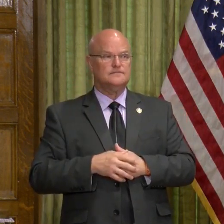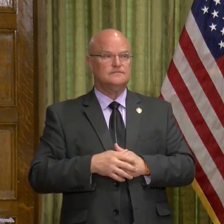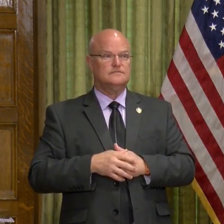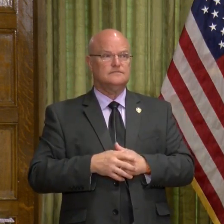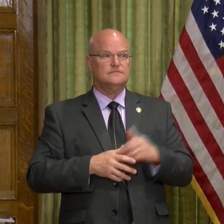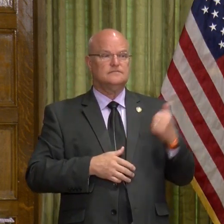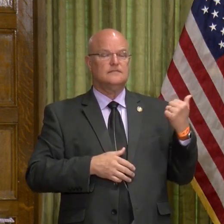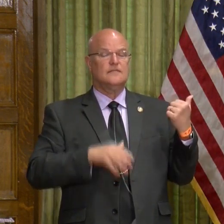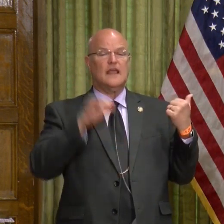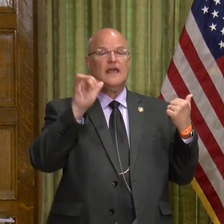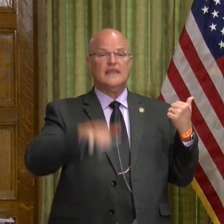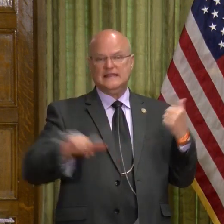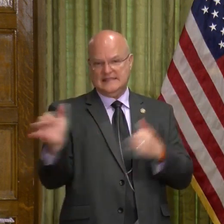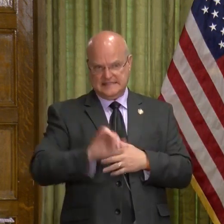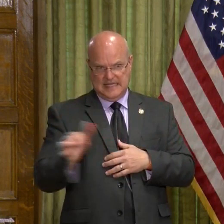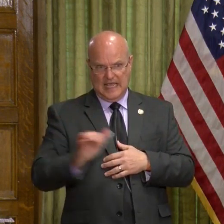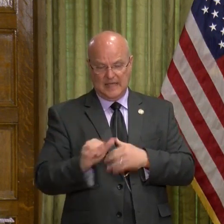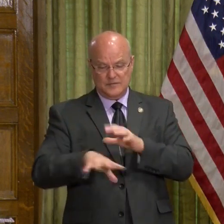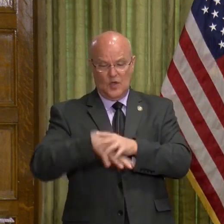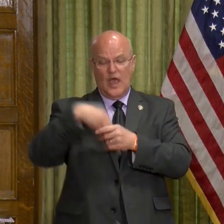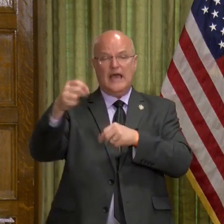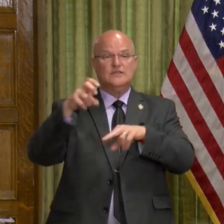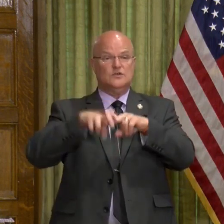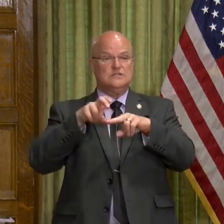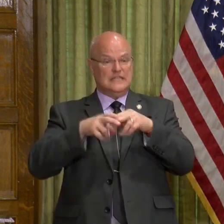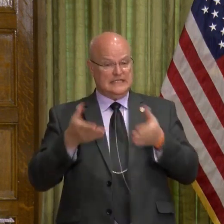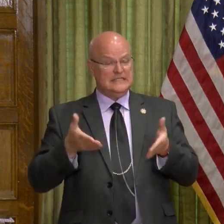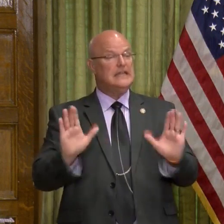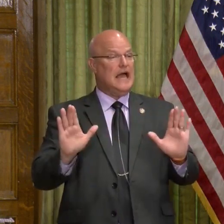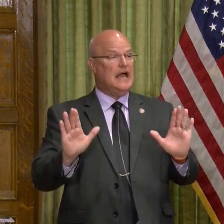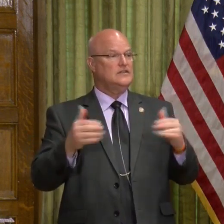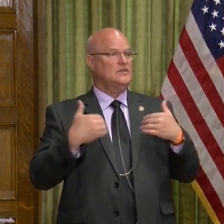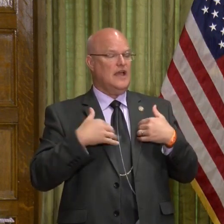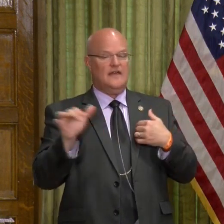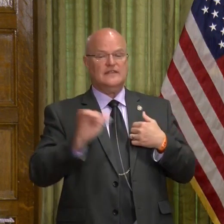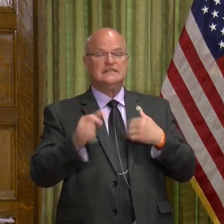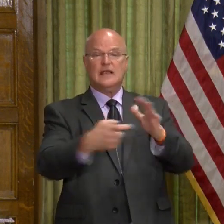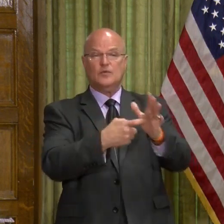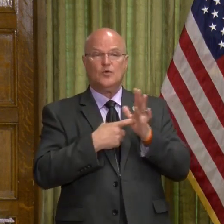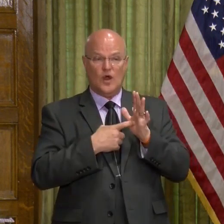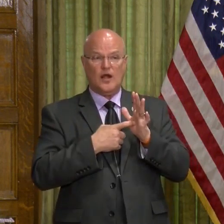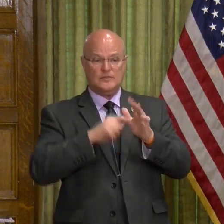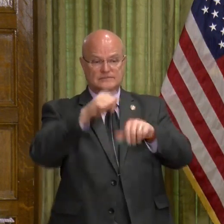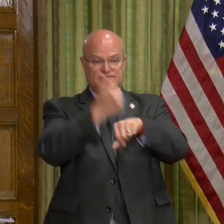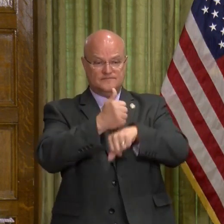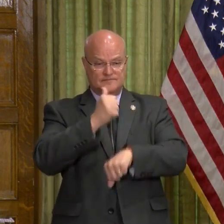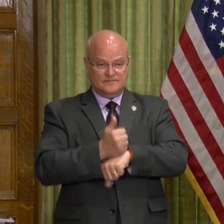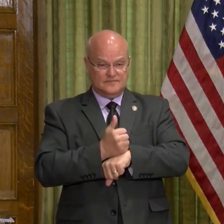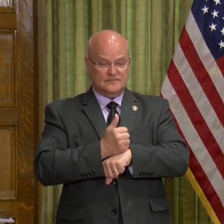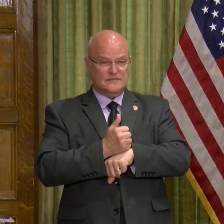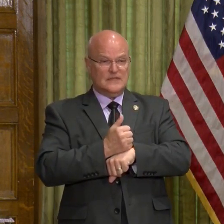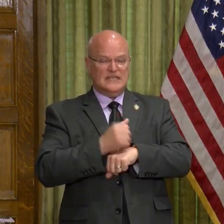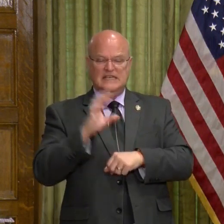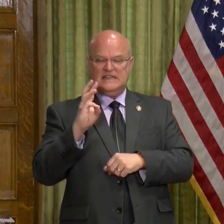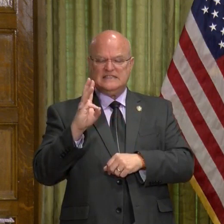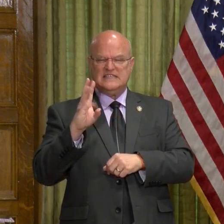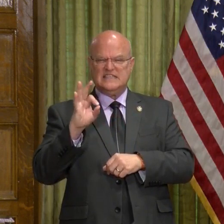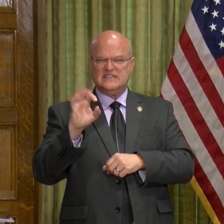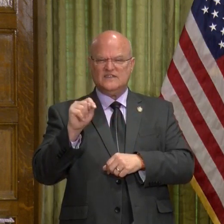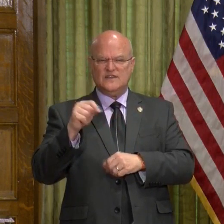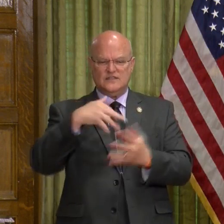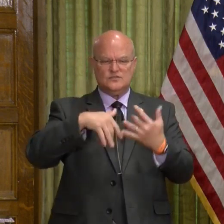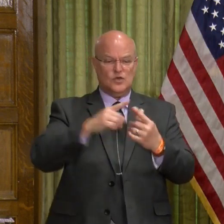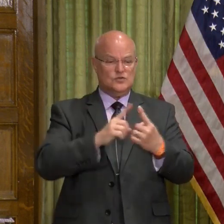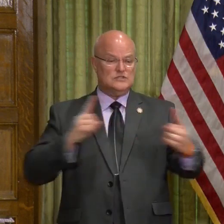That is the same. So outdoor seating is allowed. You have the same requirements in place of the six feet social